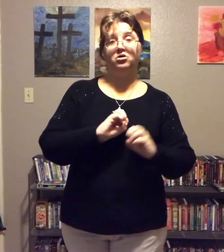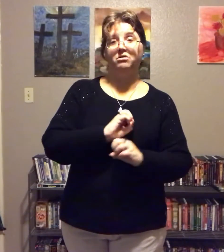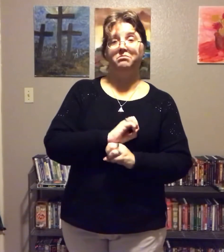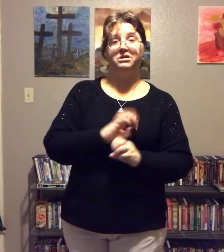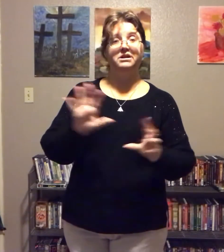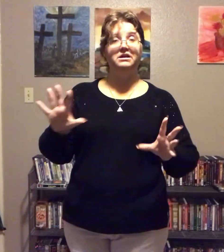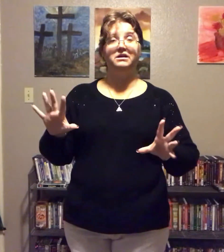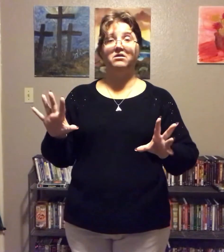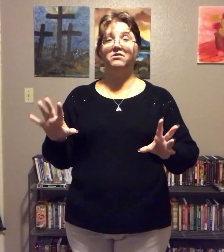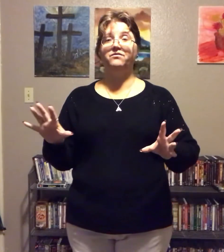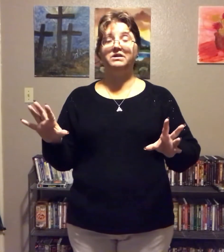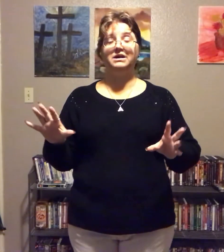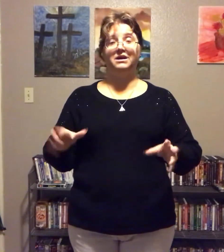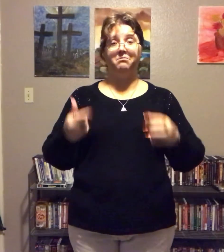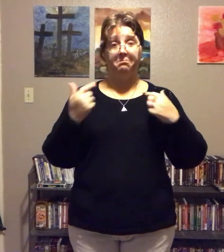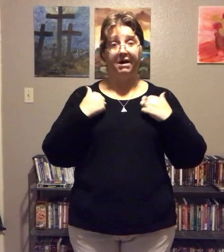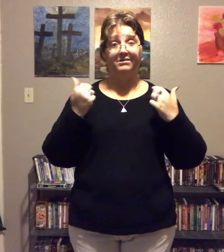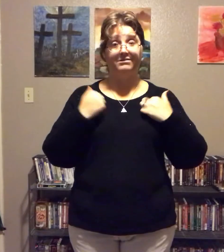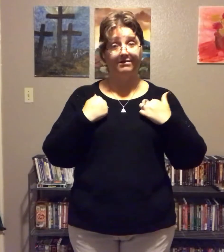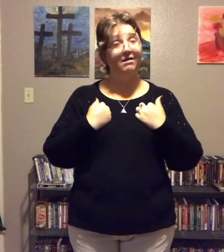completely confident in myself.